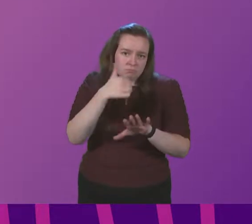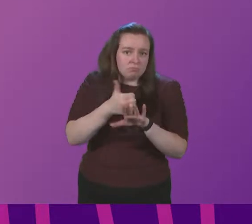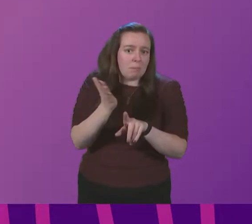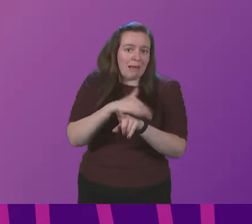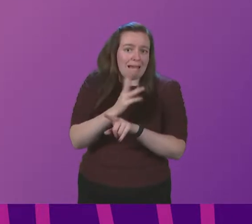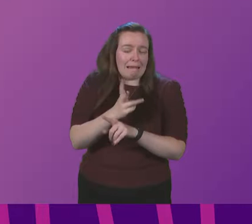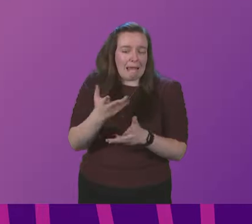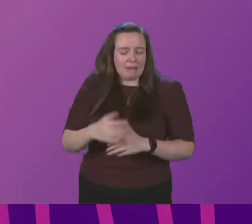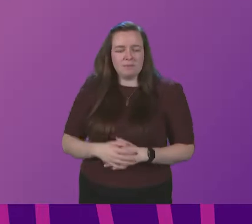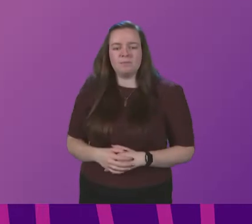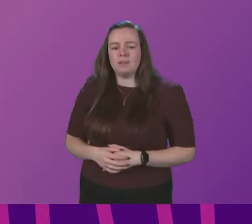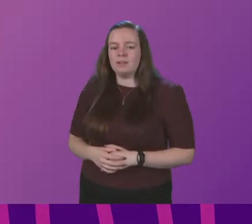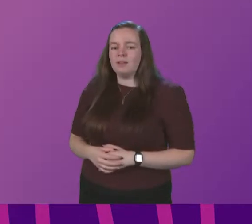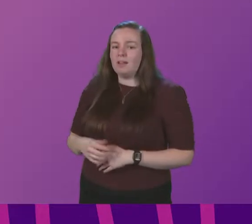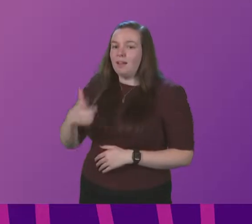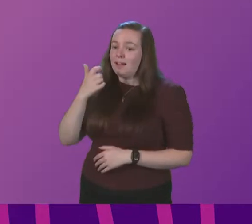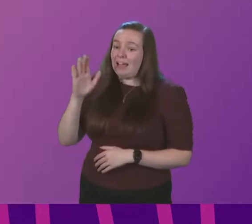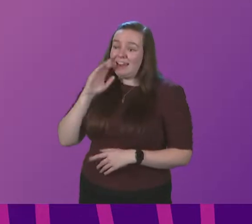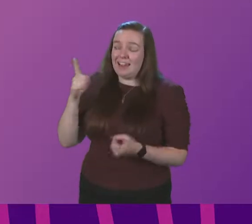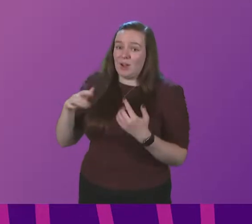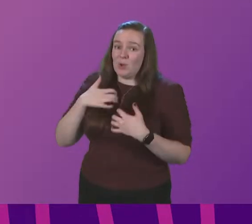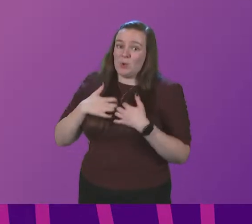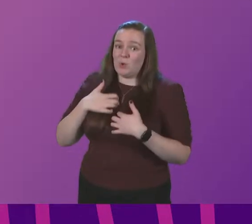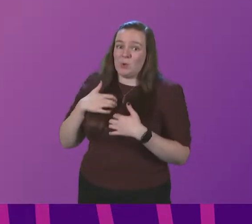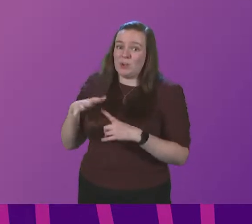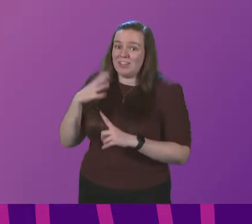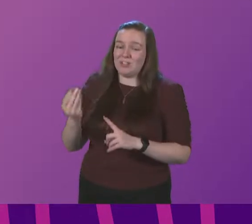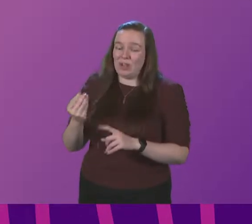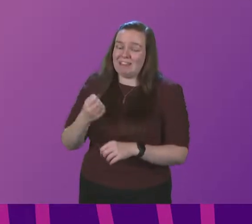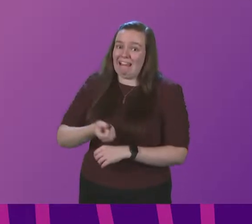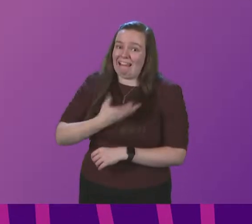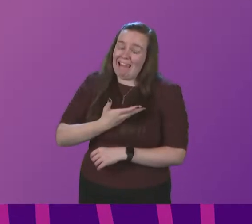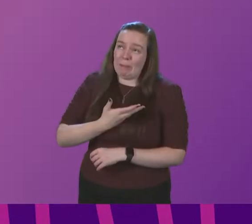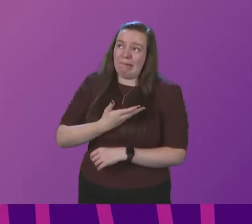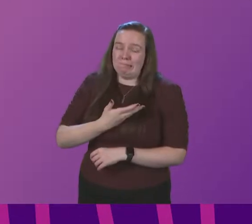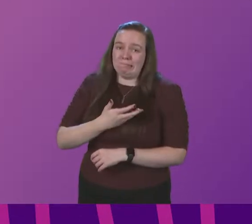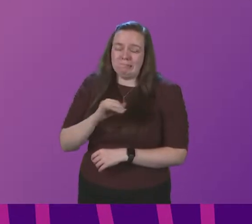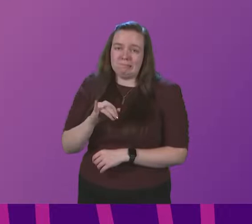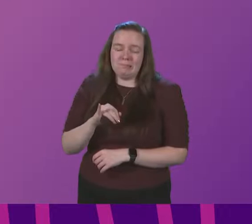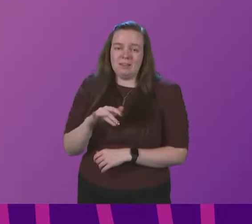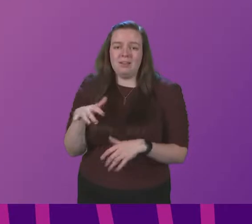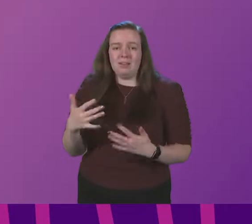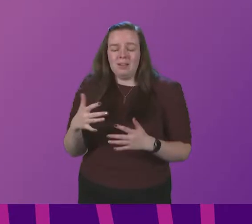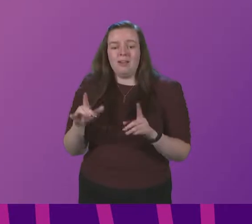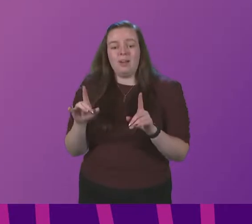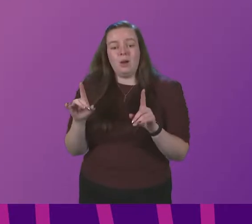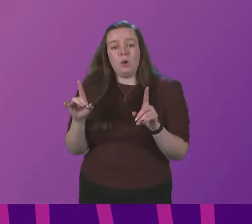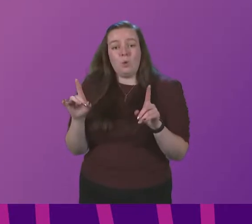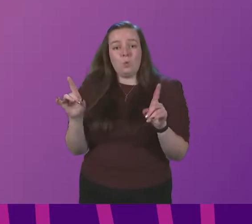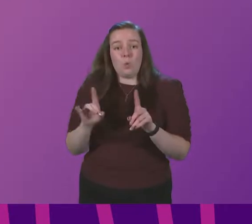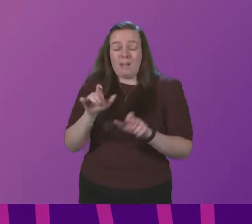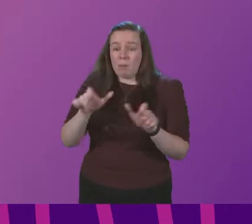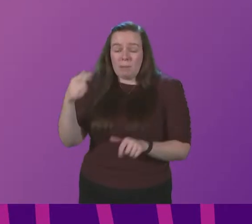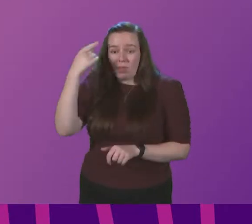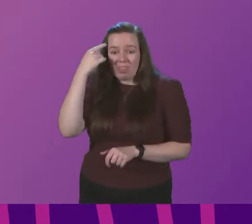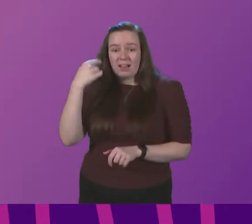First Minister. I could hear the enthusiasm from the Conservative and Labour benches as Christine Graham was speaking. Whatever, you know, whatever people might think,